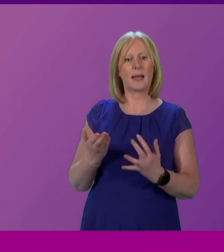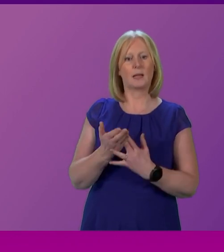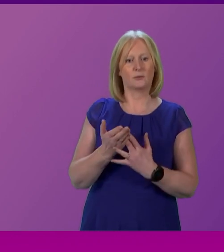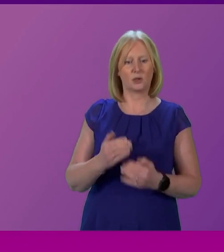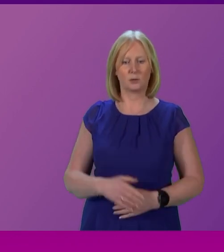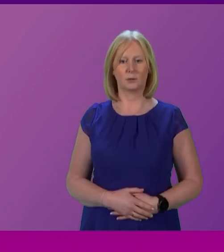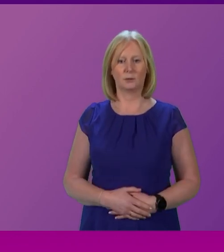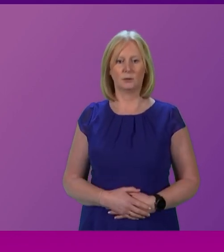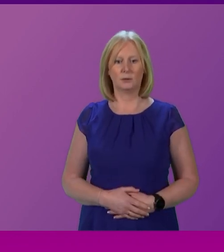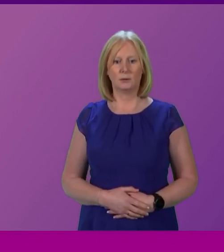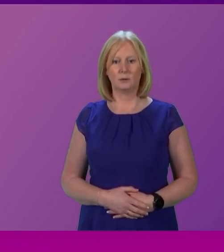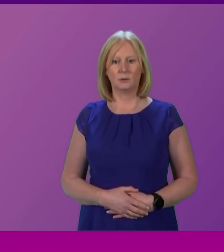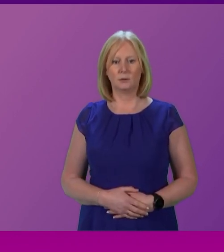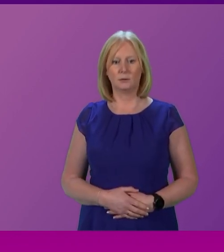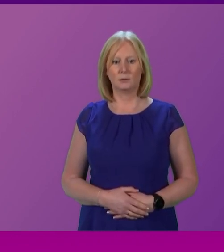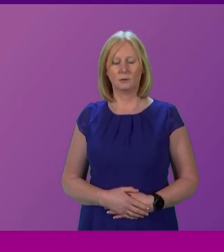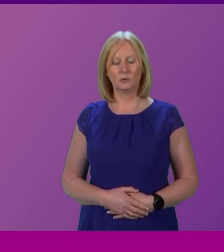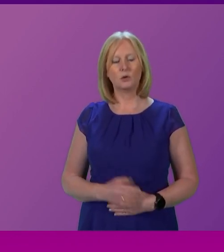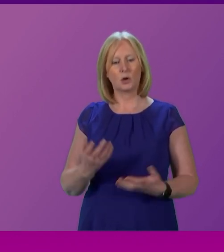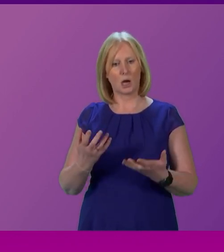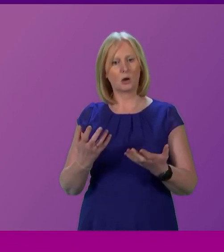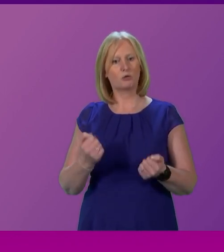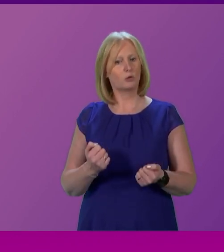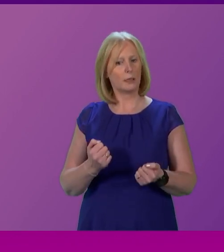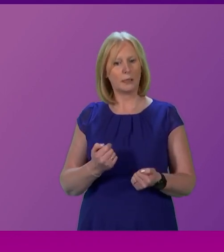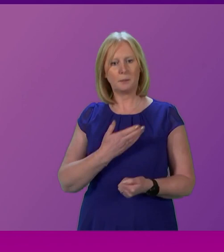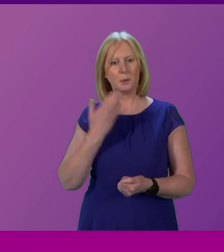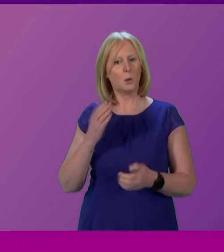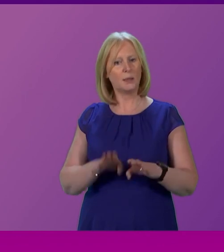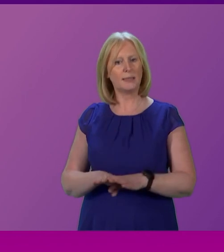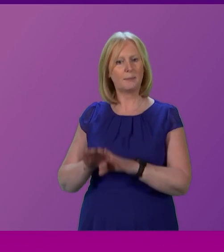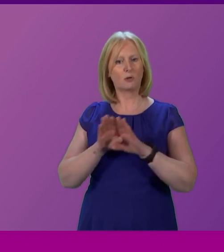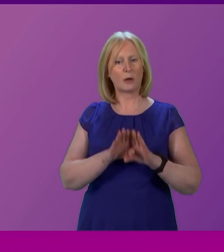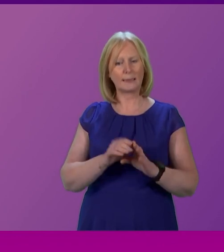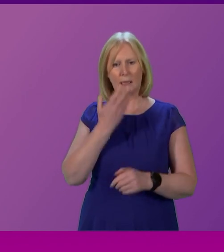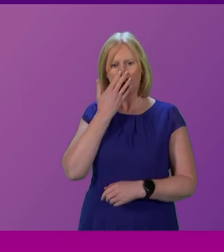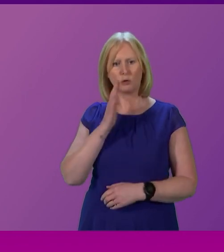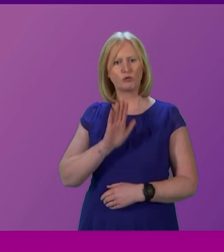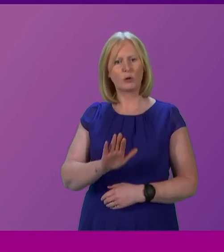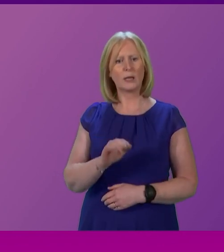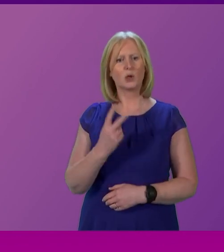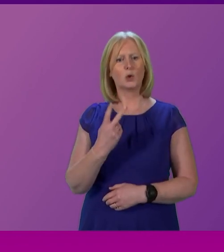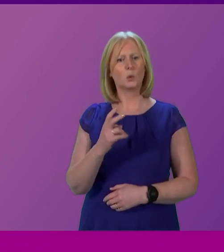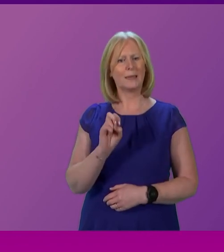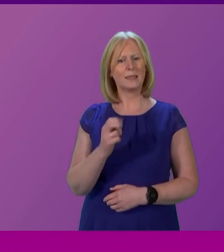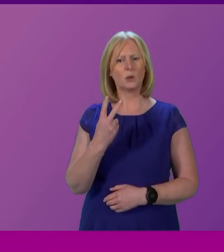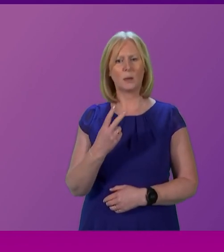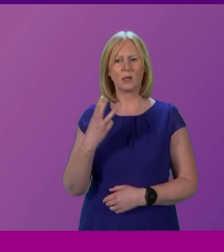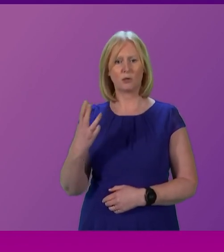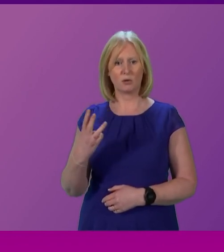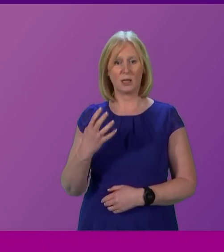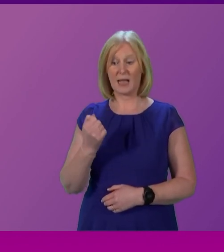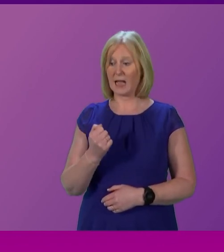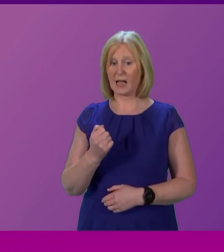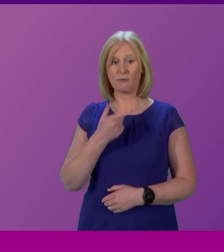that it is totally undemocratic and quite frankly a disgrace that in 2023, we've got folk 25